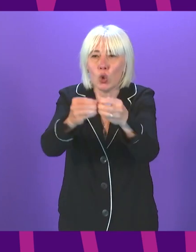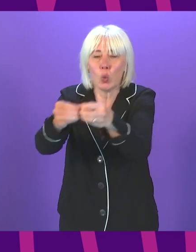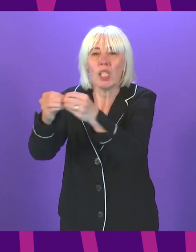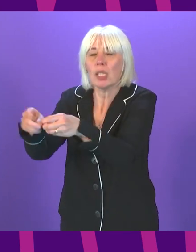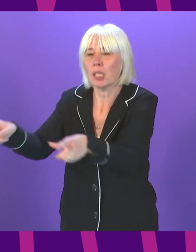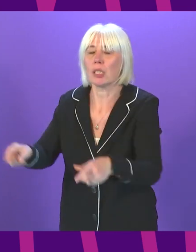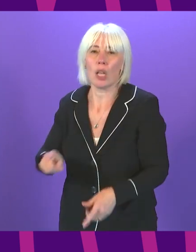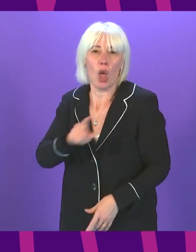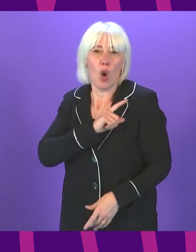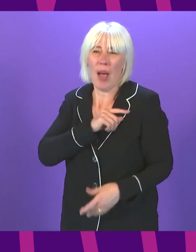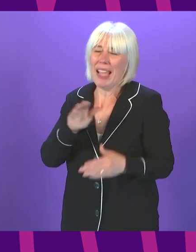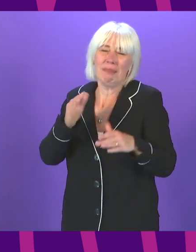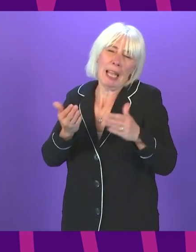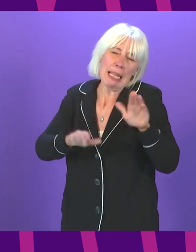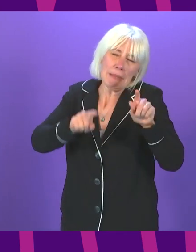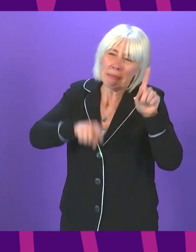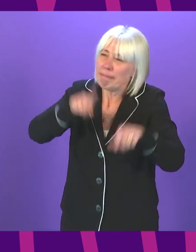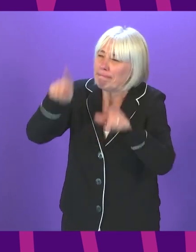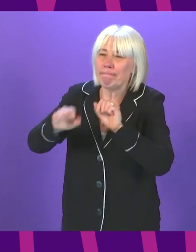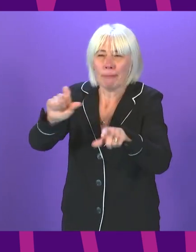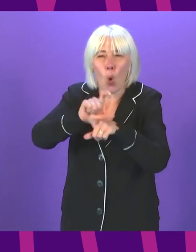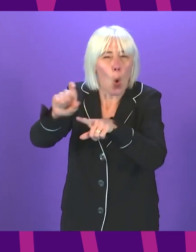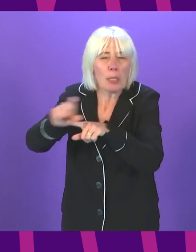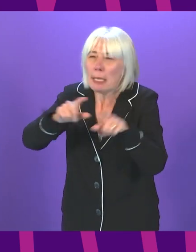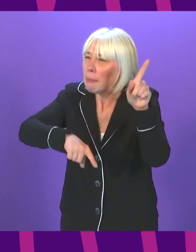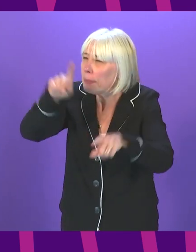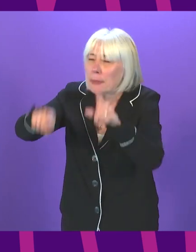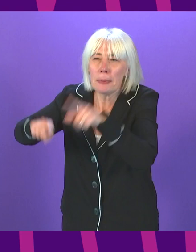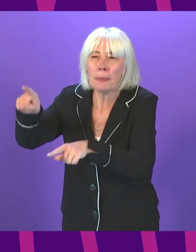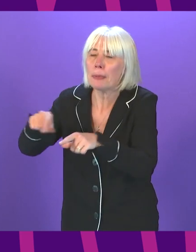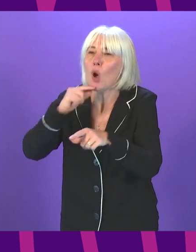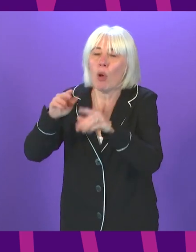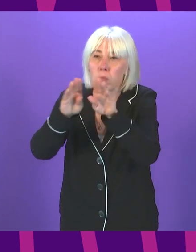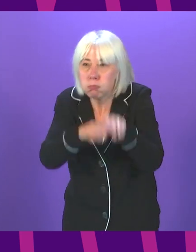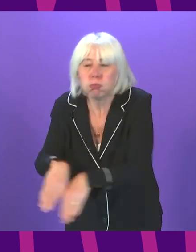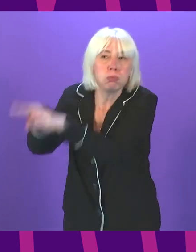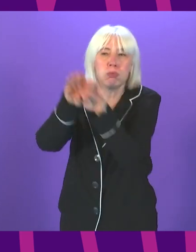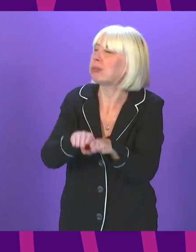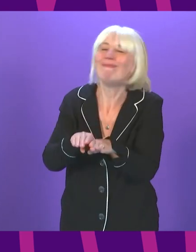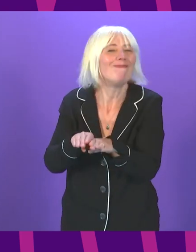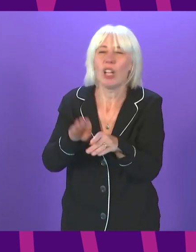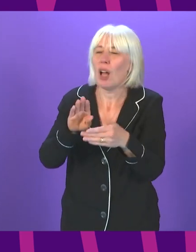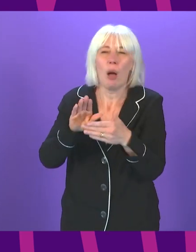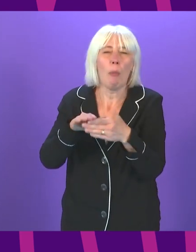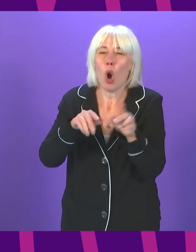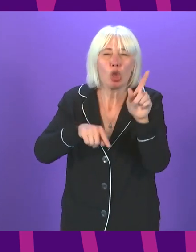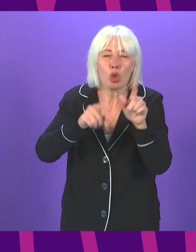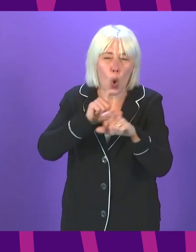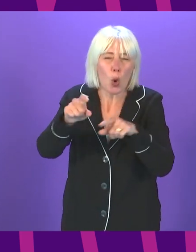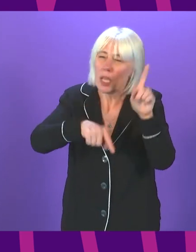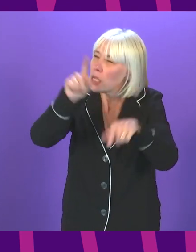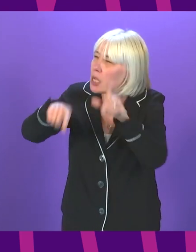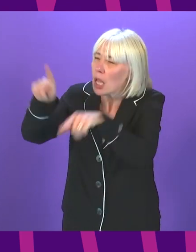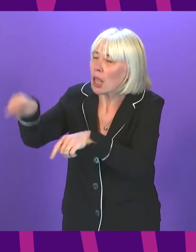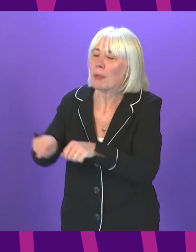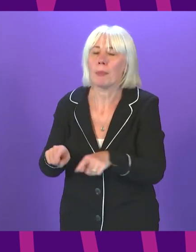given the nature of courses, not an entirely consistent picture across different courses. On the issue around